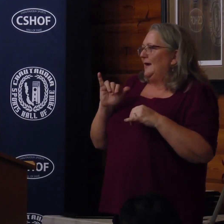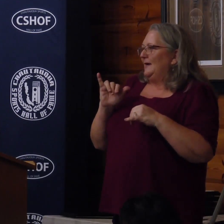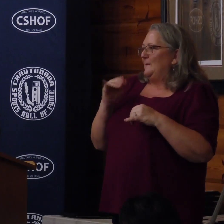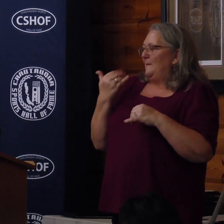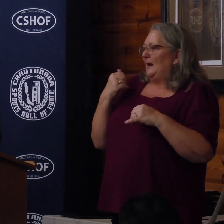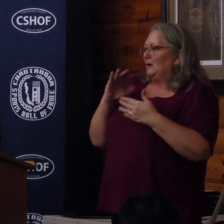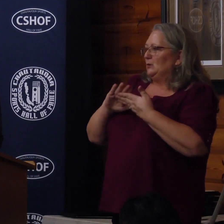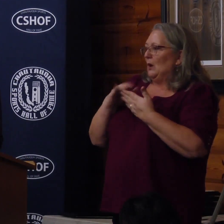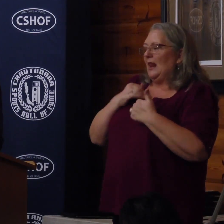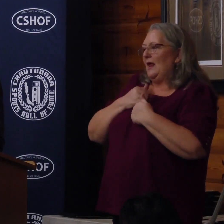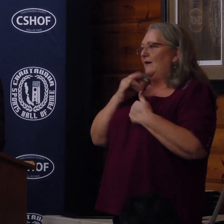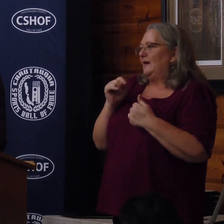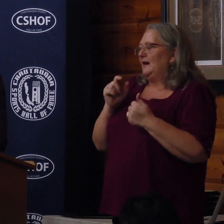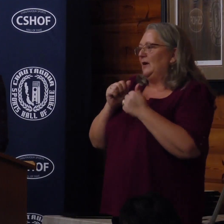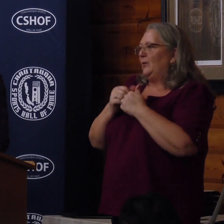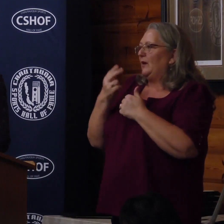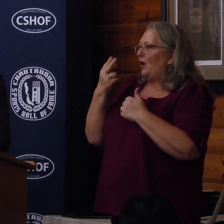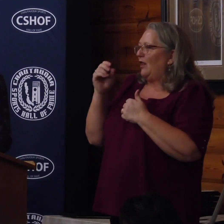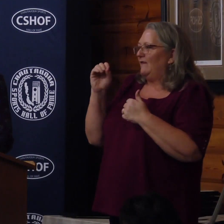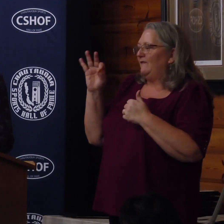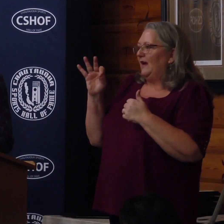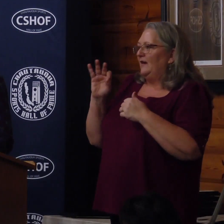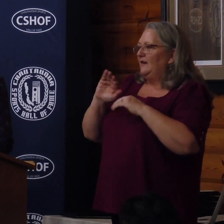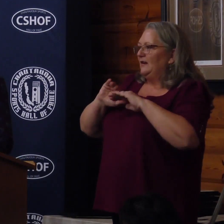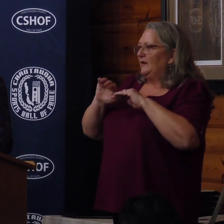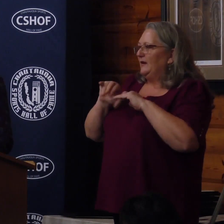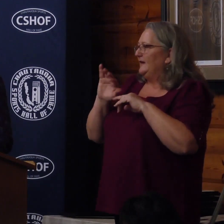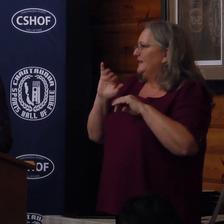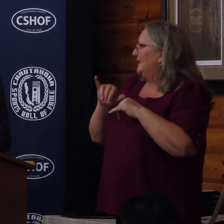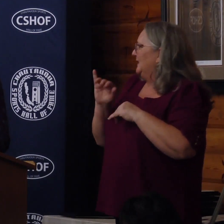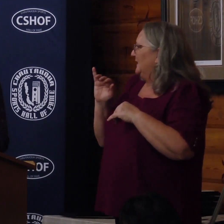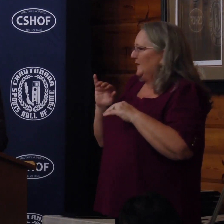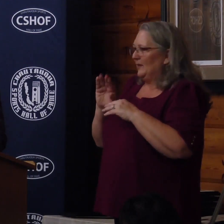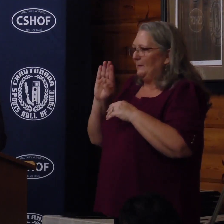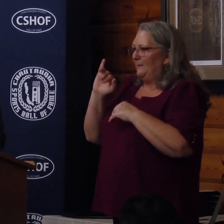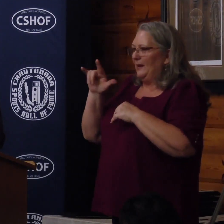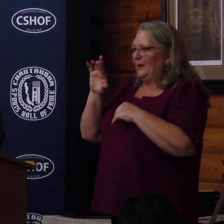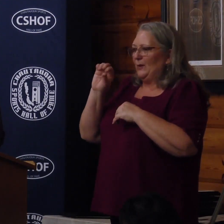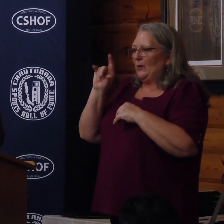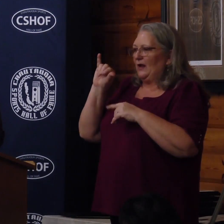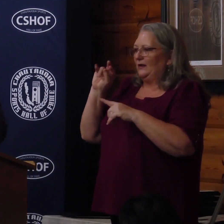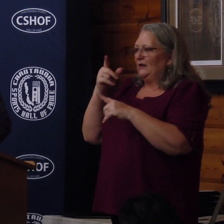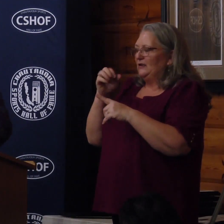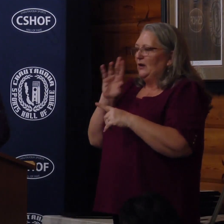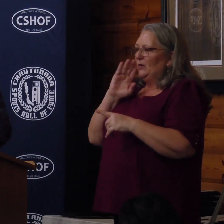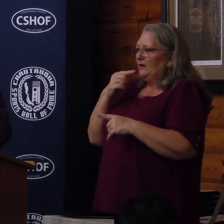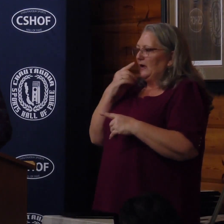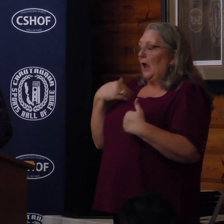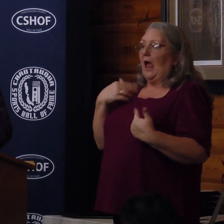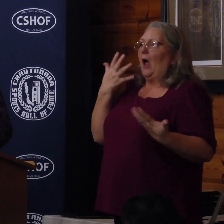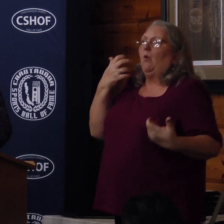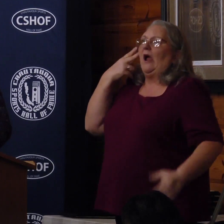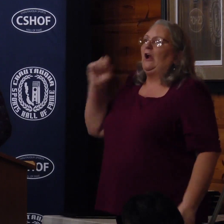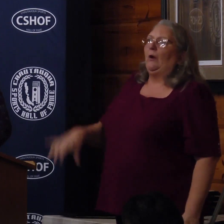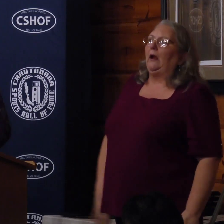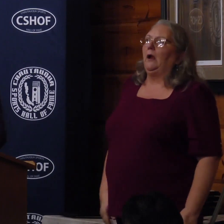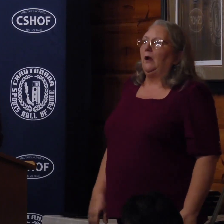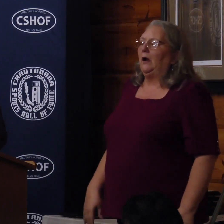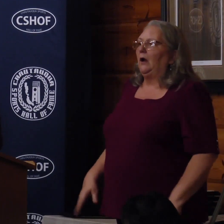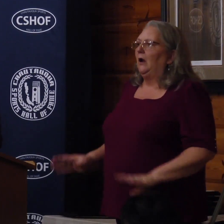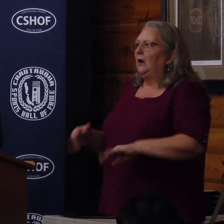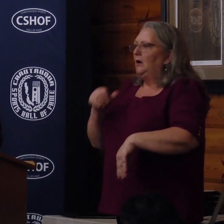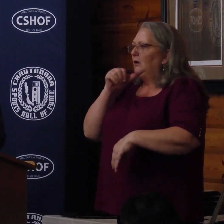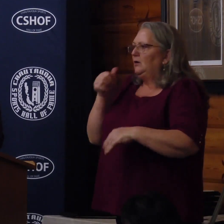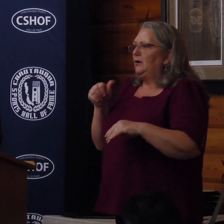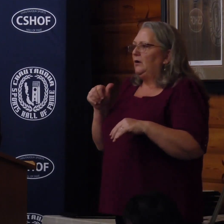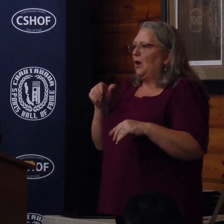I love it. It's with the Hall of Fame swimmer and coach Bill Rellinger, who would tell you he doesn't want to hear it. Don't